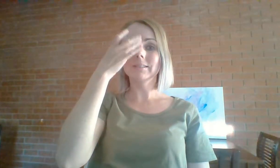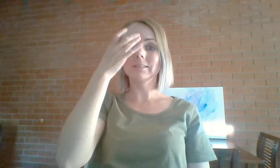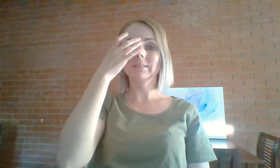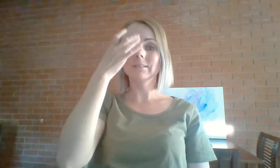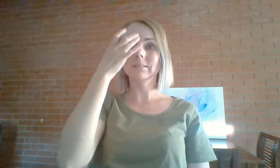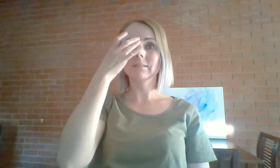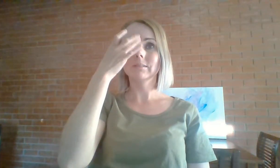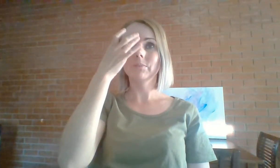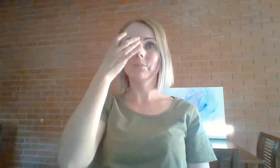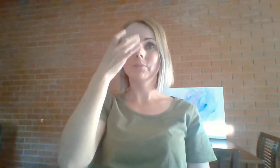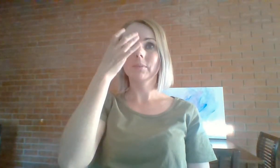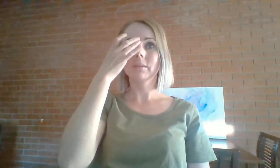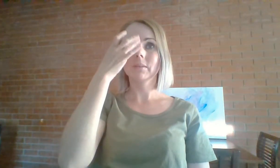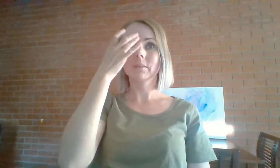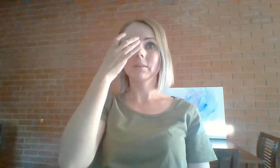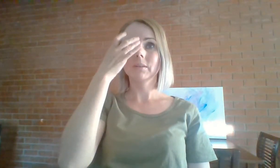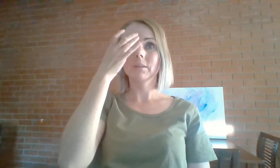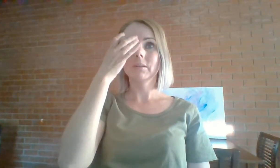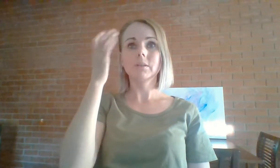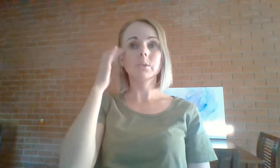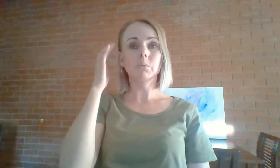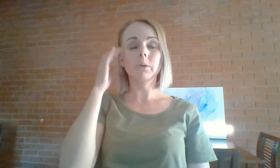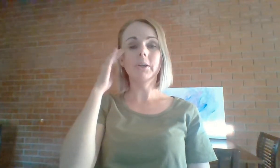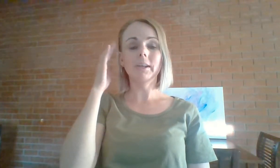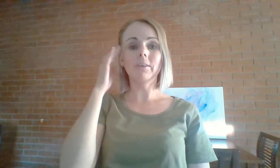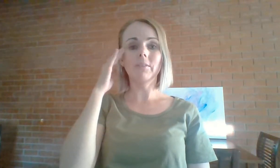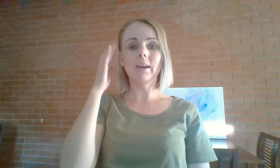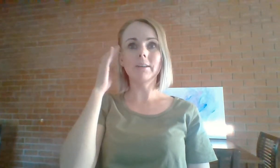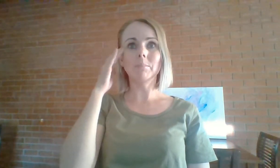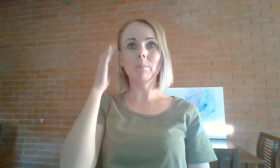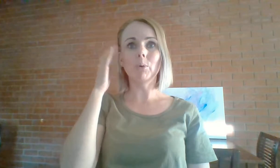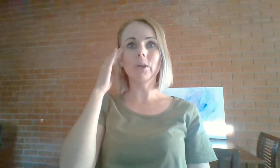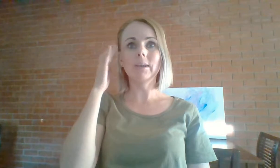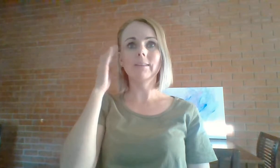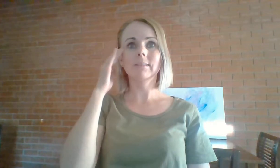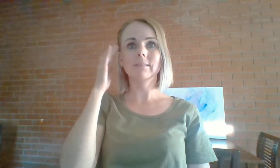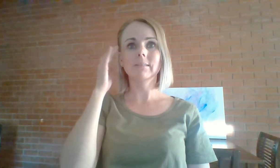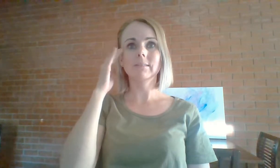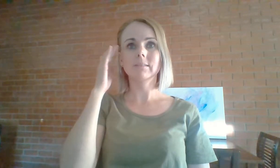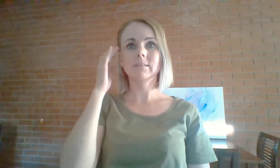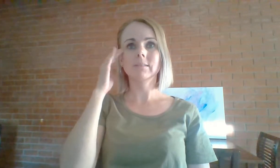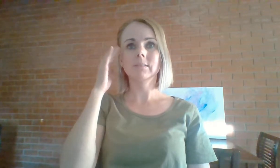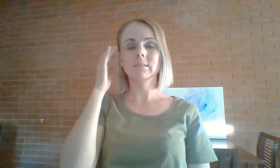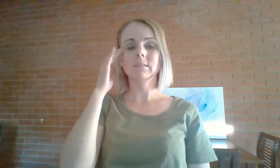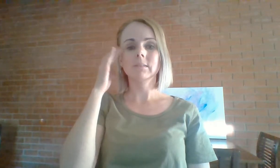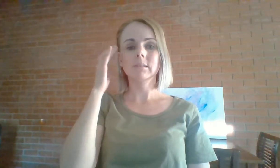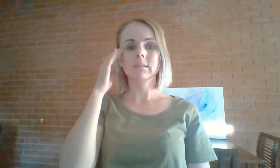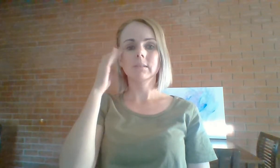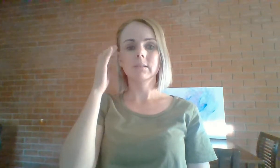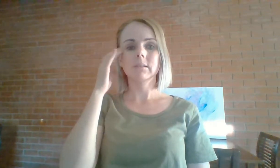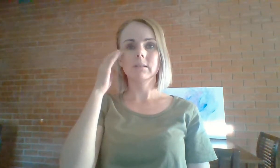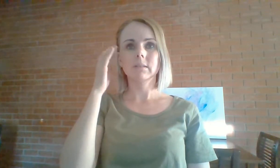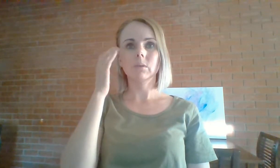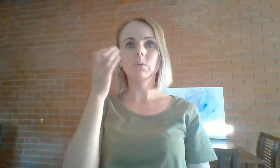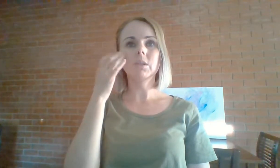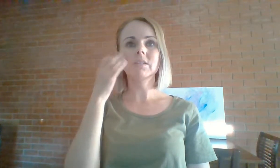swirling around in my body, all this